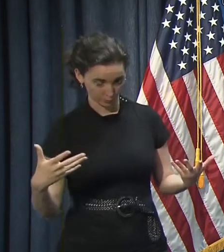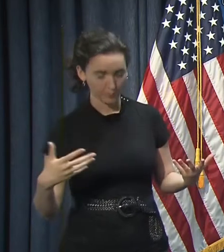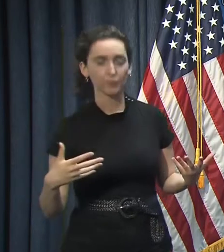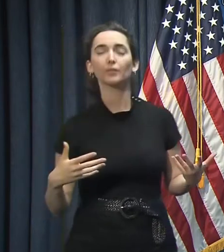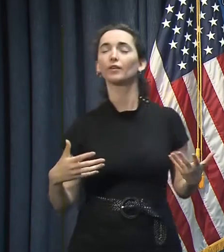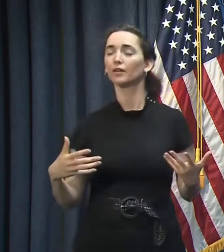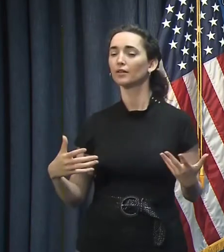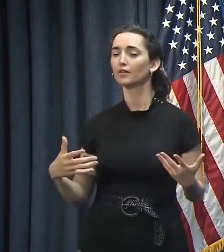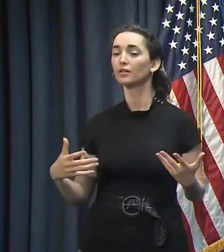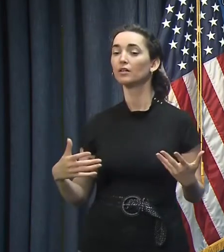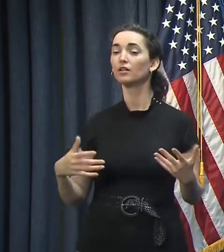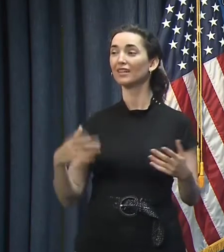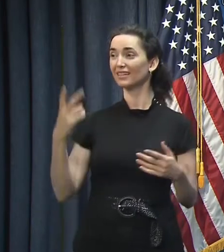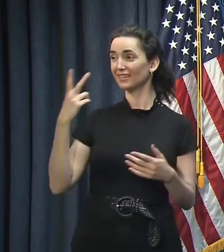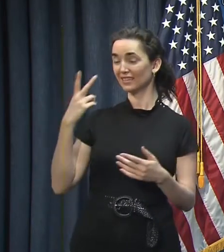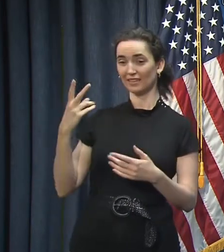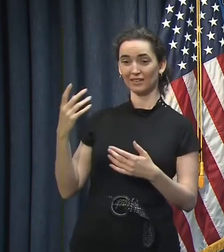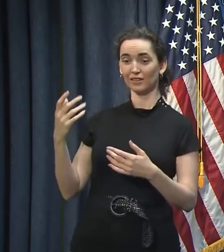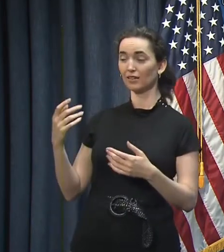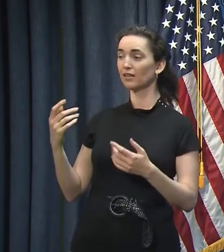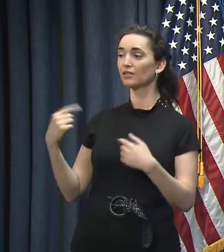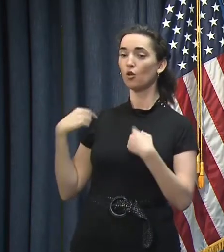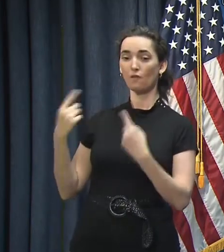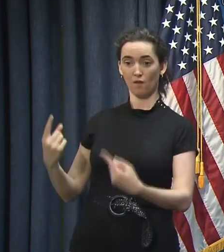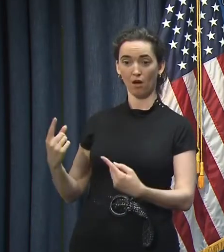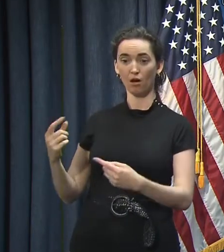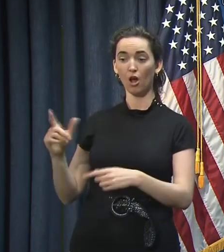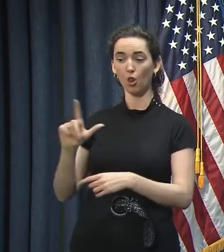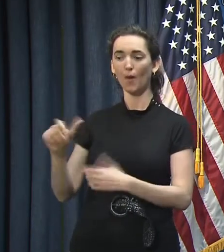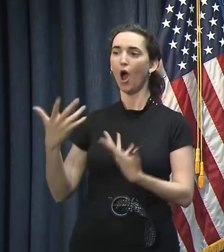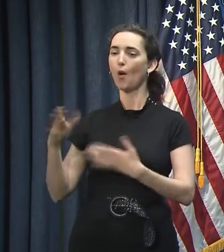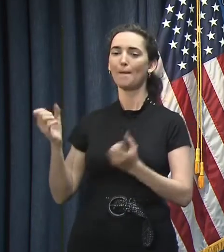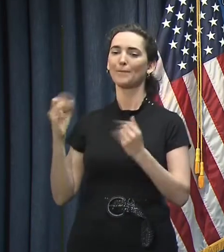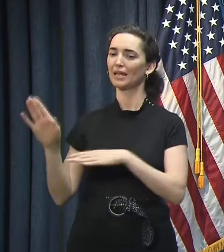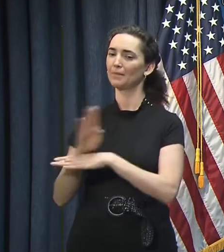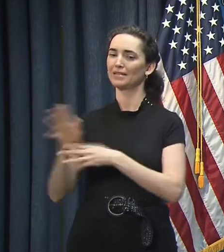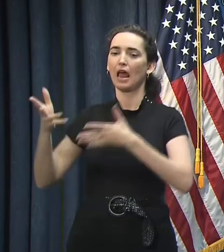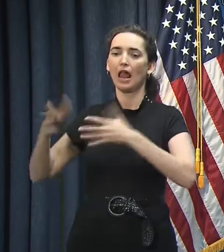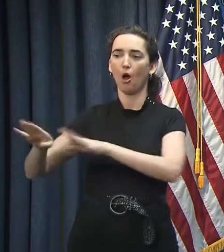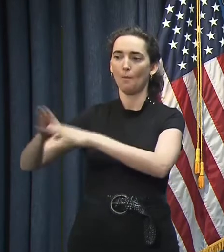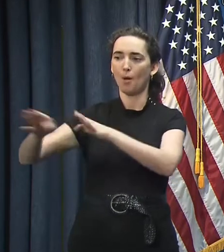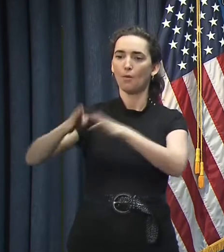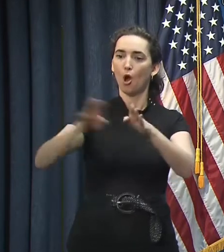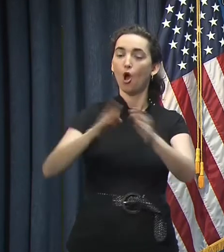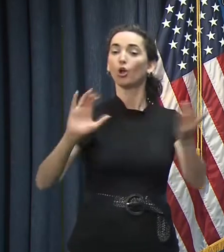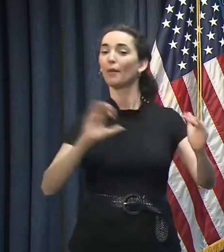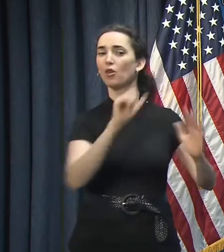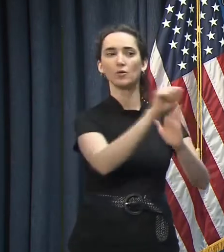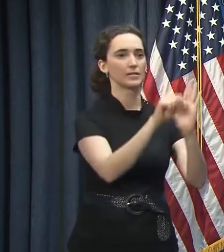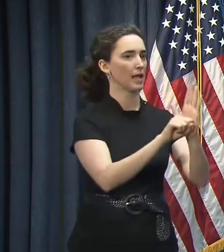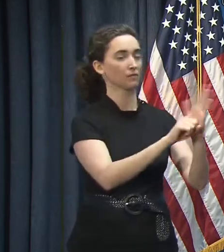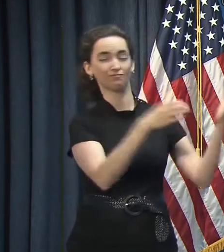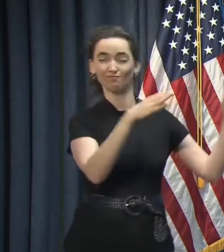how much of the economy we had left open in Louisiana to begin with, compared to some other states, that we already